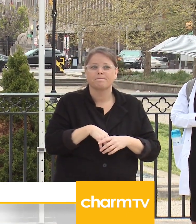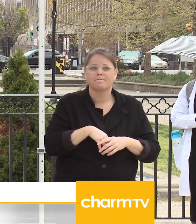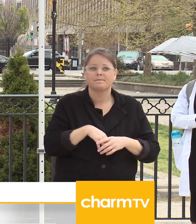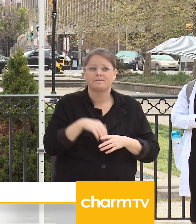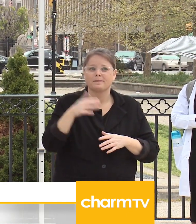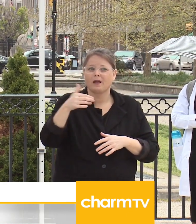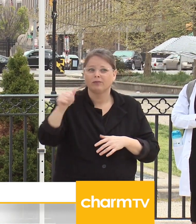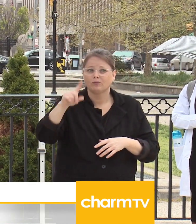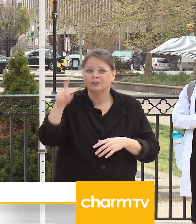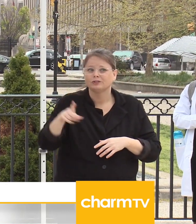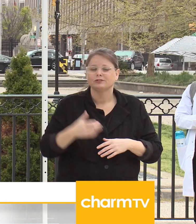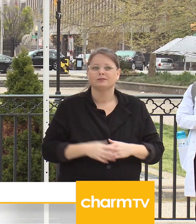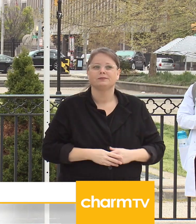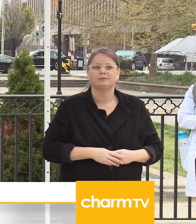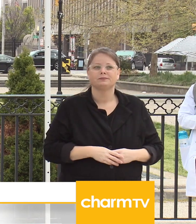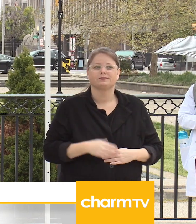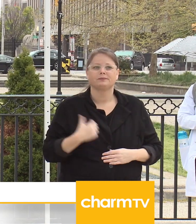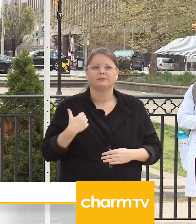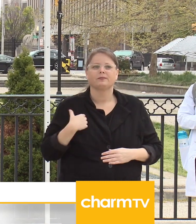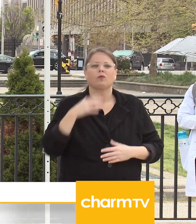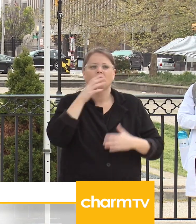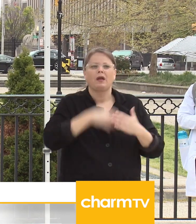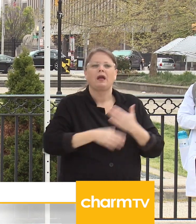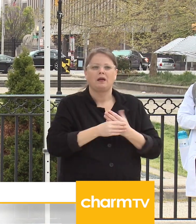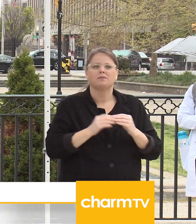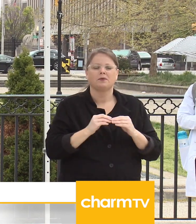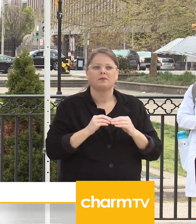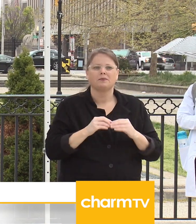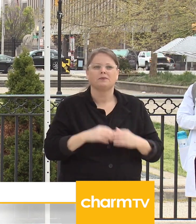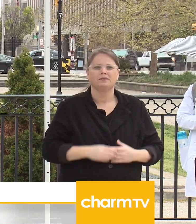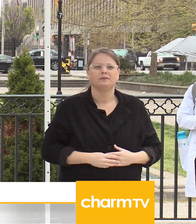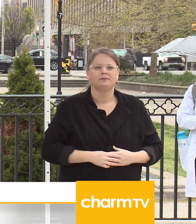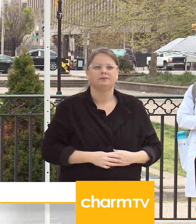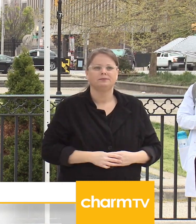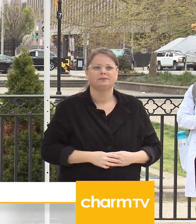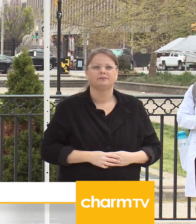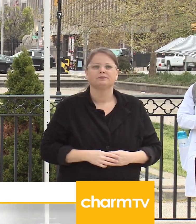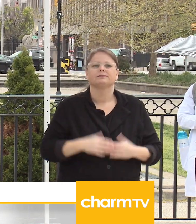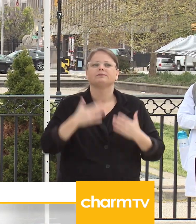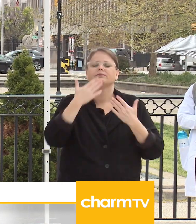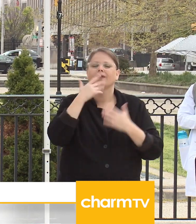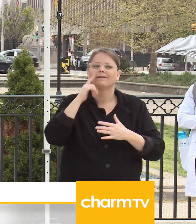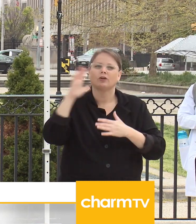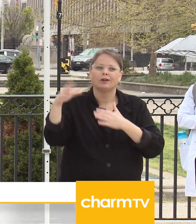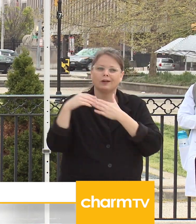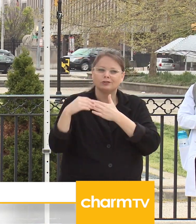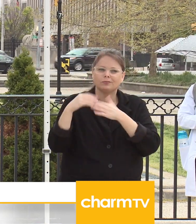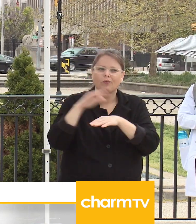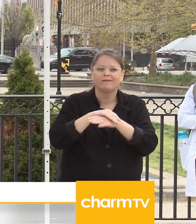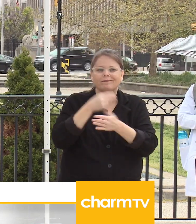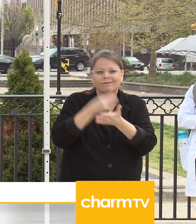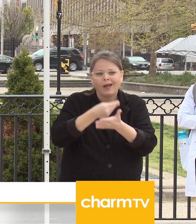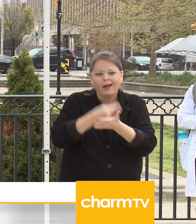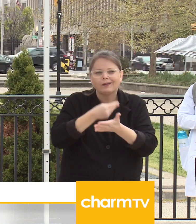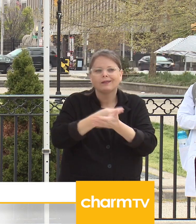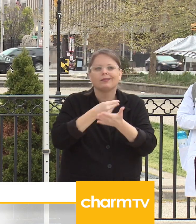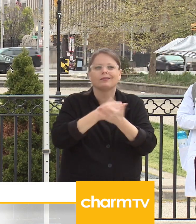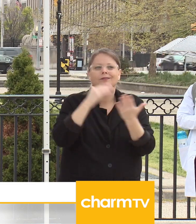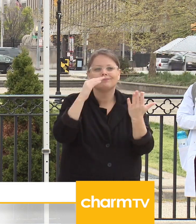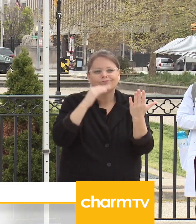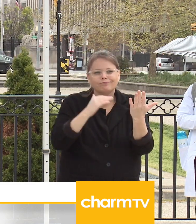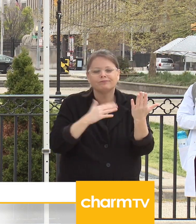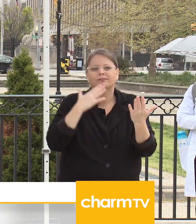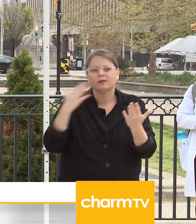Yeah, thank you, Mr. Mayor, and thank you for your leadership on the financial side of the House. In